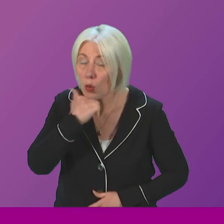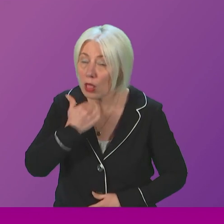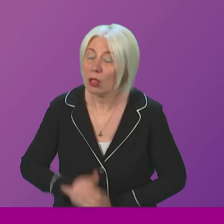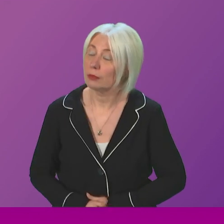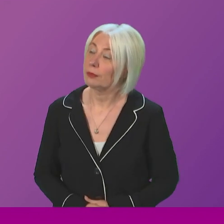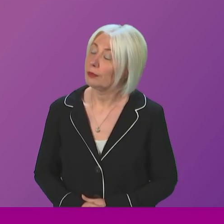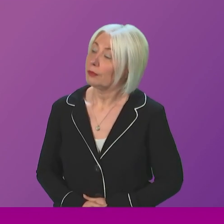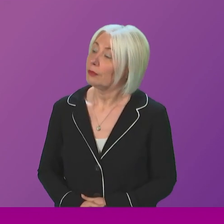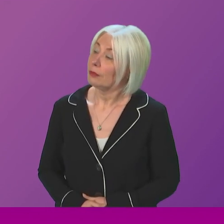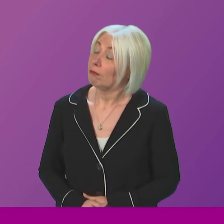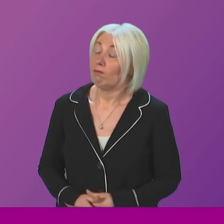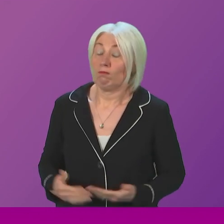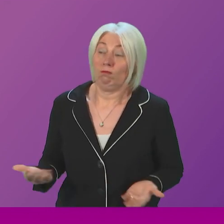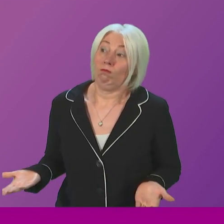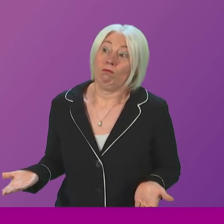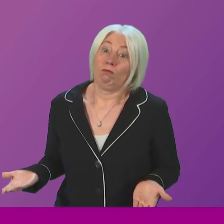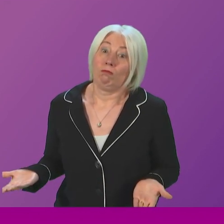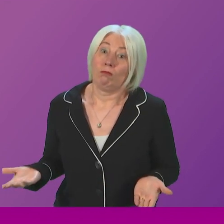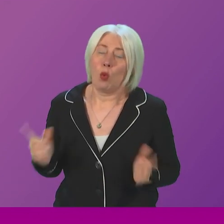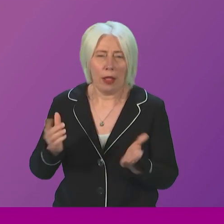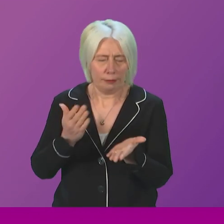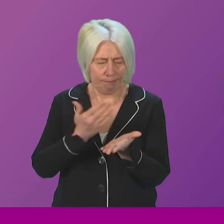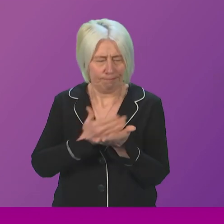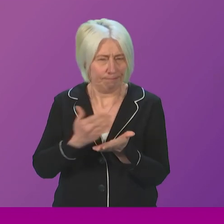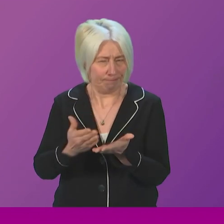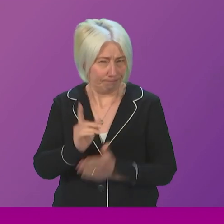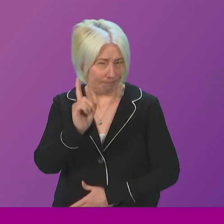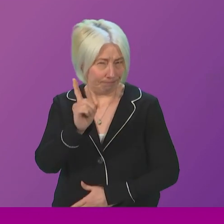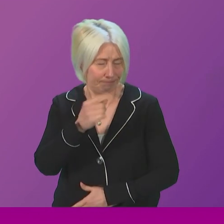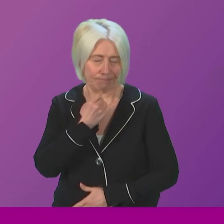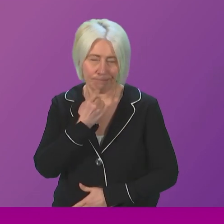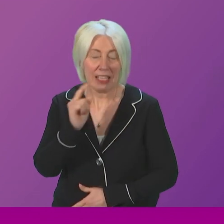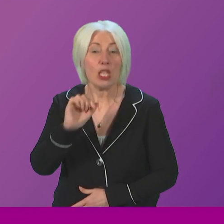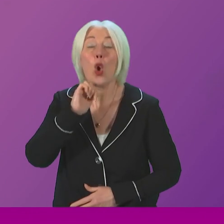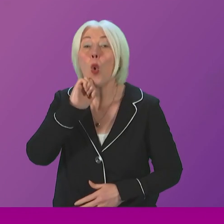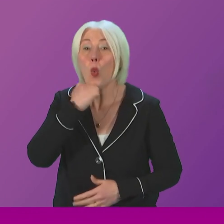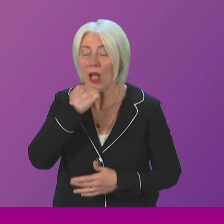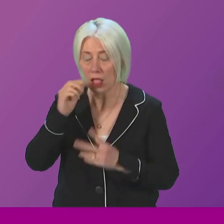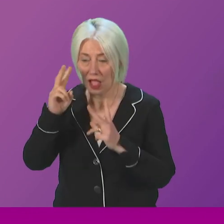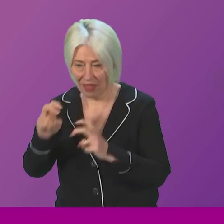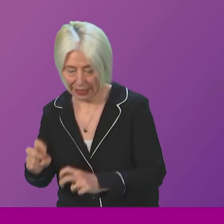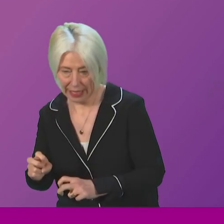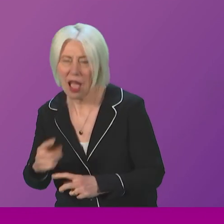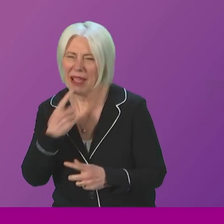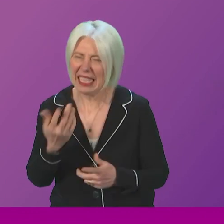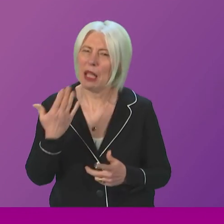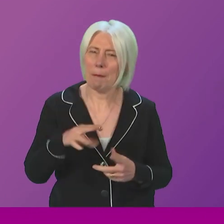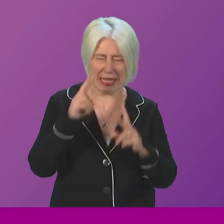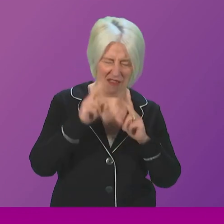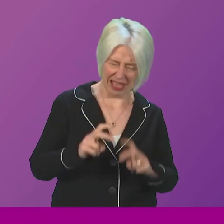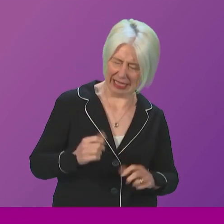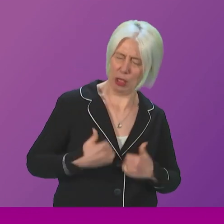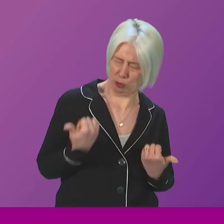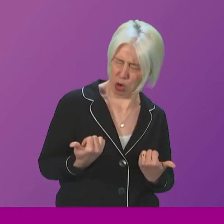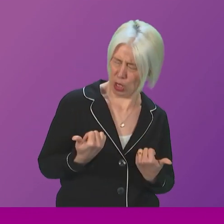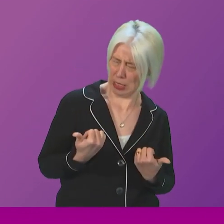Douglas Ross. Well, let us just clear up some of the things the First Minister said there. He says he is going to investigate, but then he said he investigated this morning